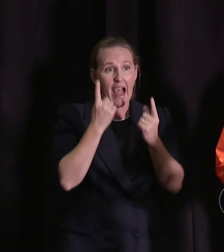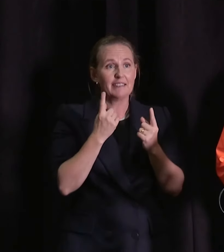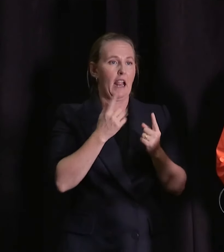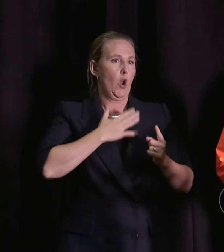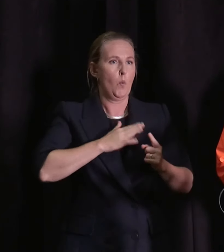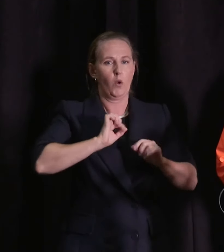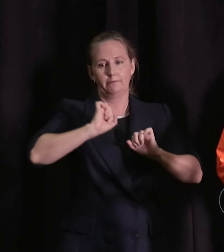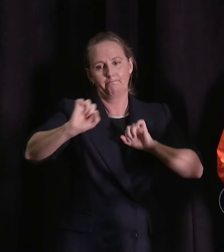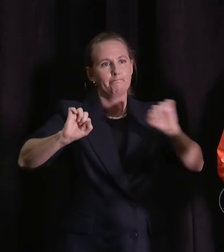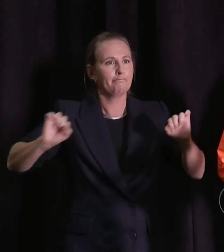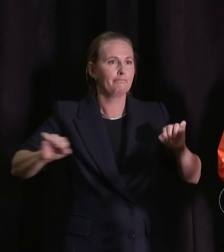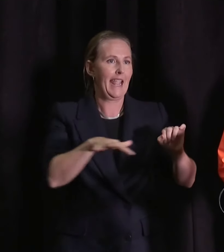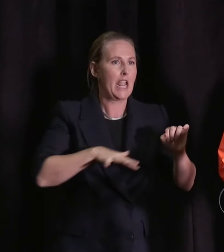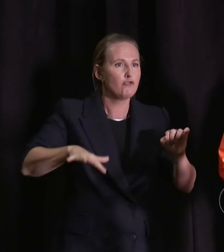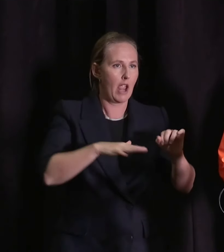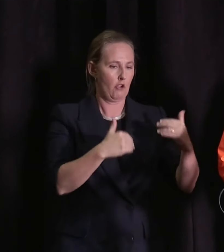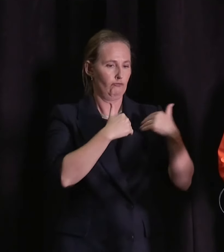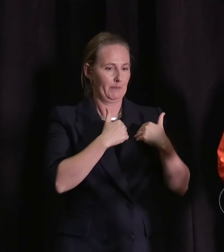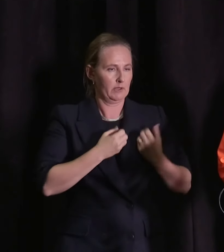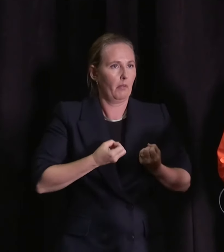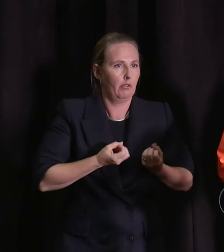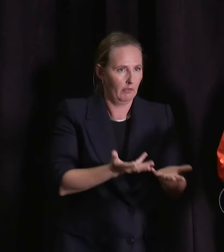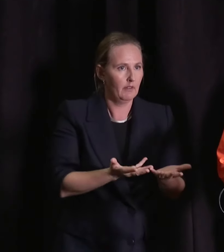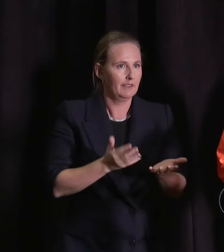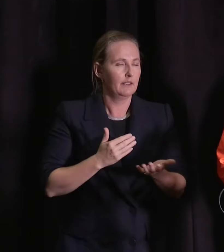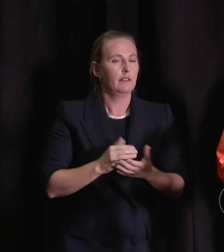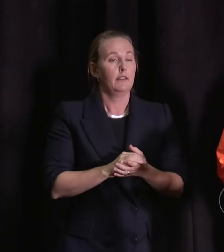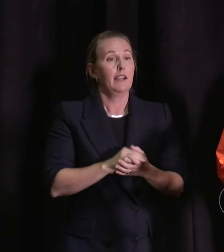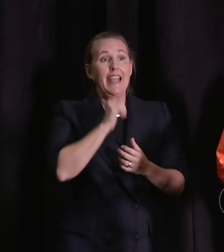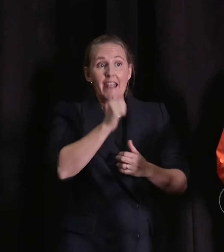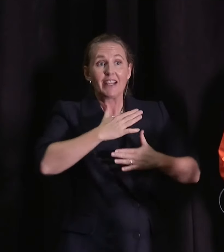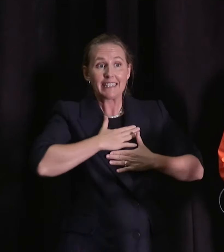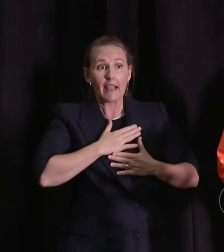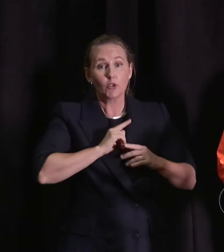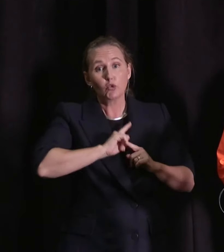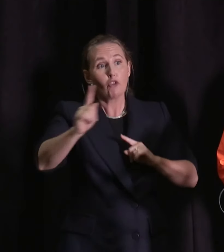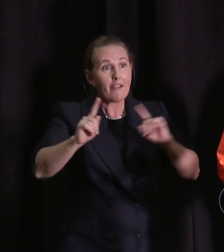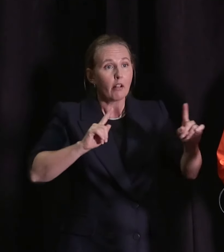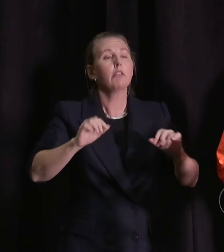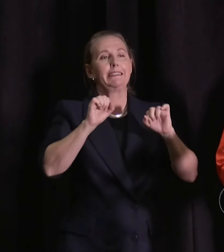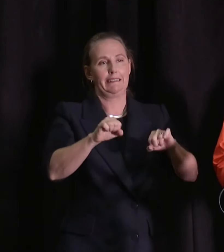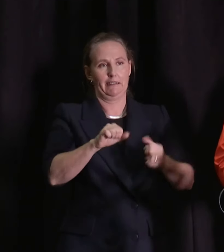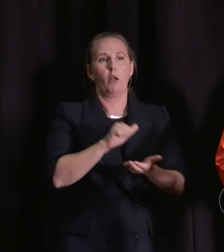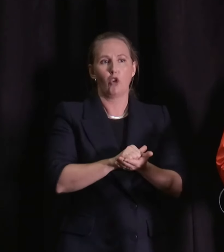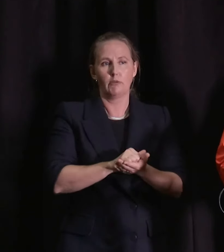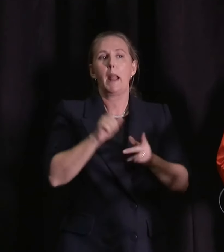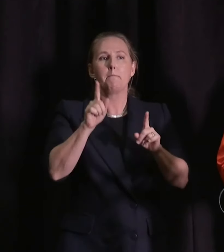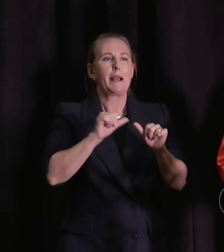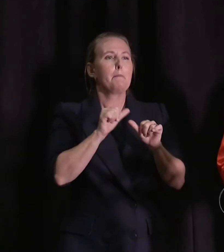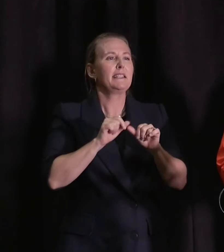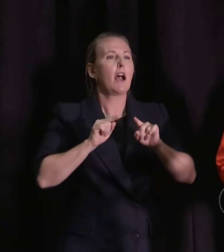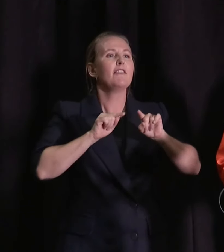and providing support in their constituencies where they can, and where it's safe for them to travel in order to do that, then yes, I think that is appropriate, but just follow the